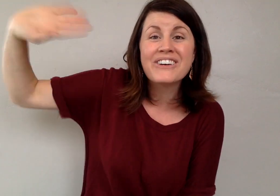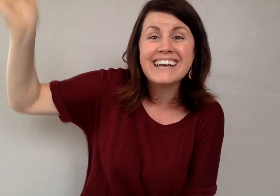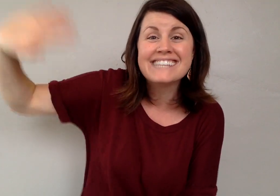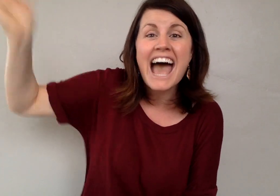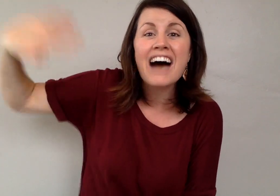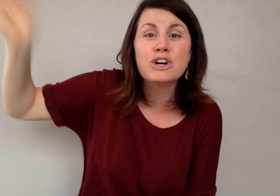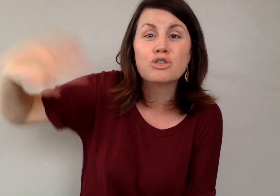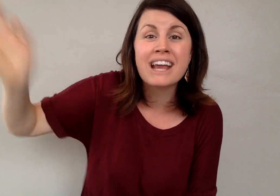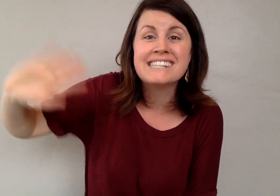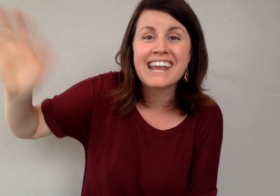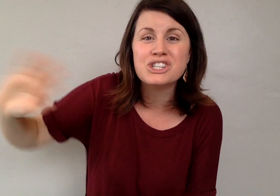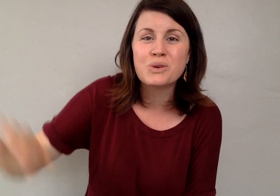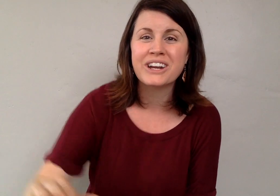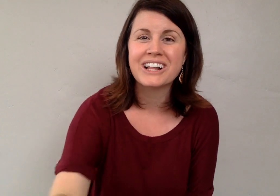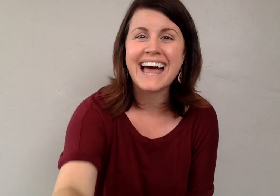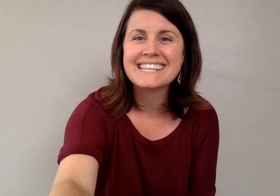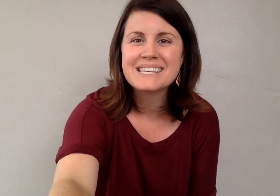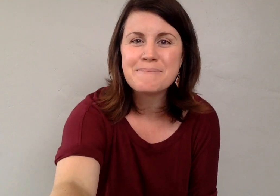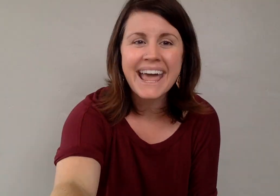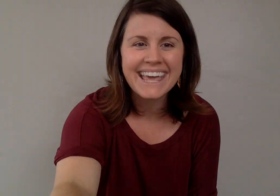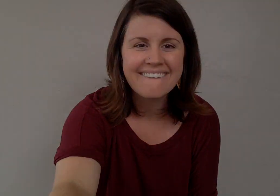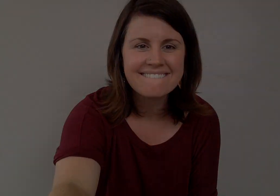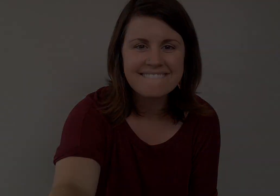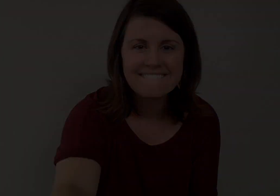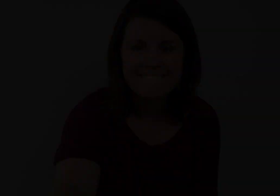you guys. Have a great day and enjoy your class. Bye. Bye.